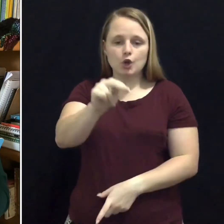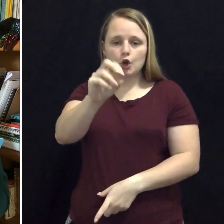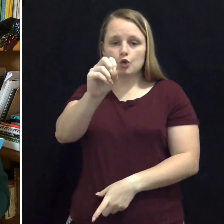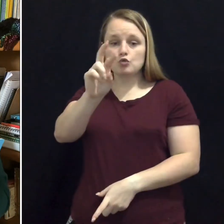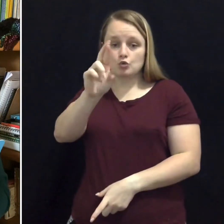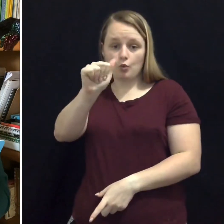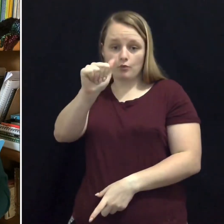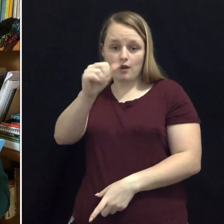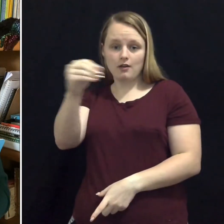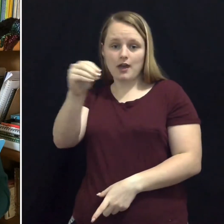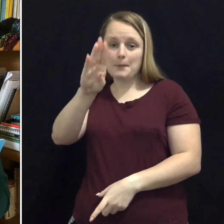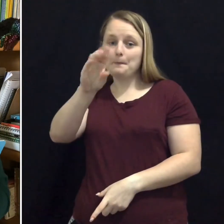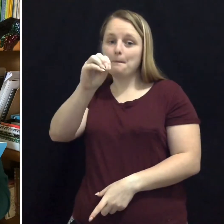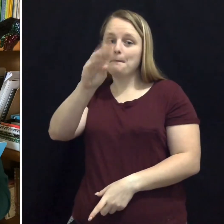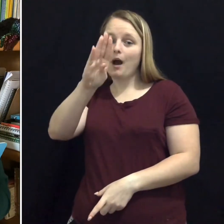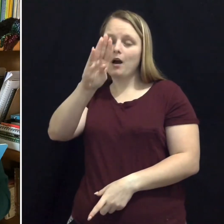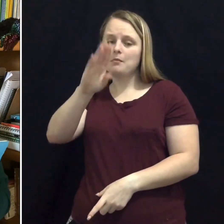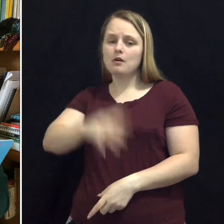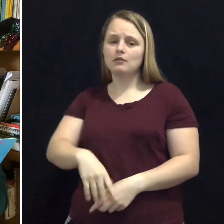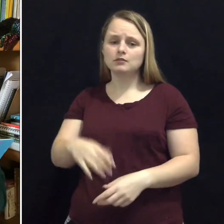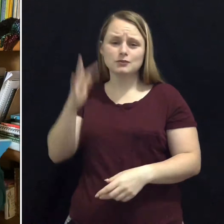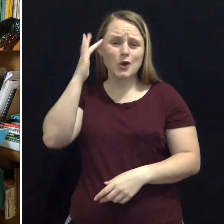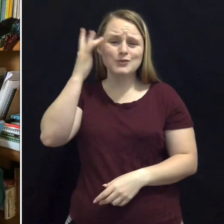and inspiring always.